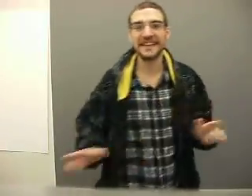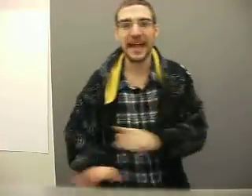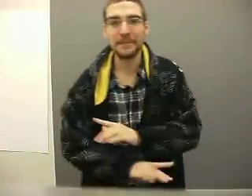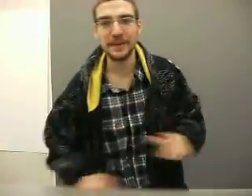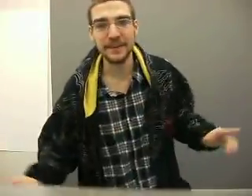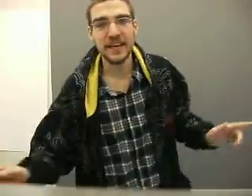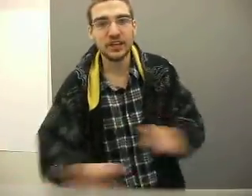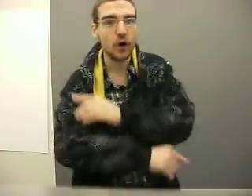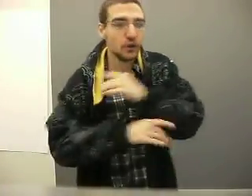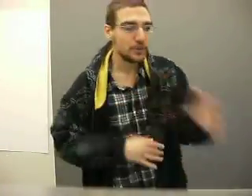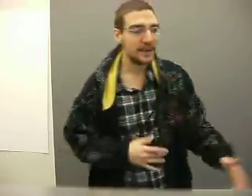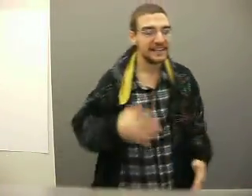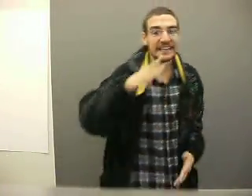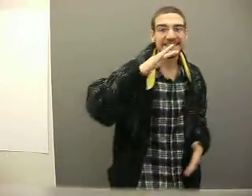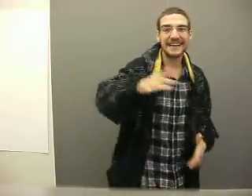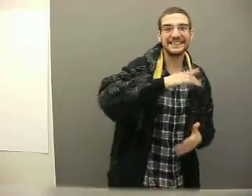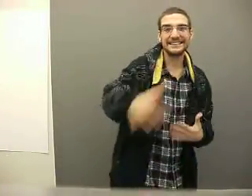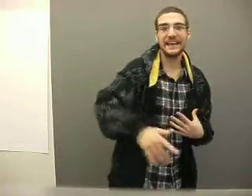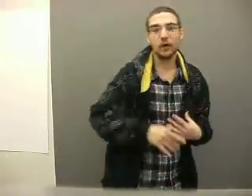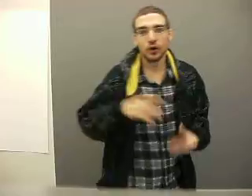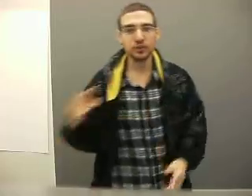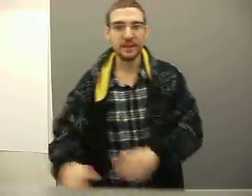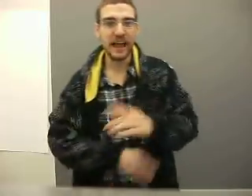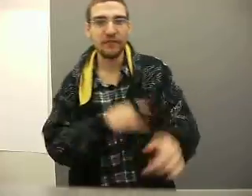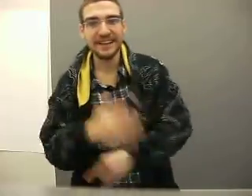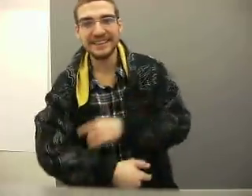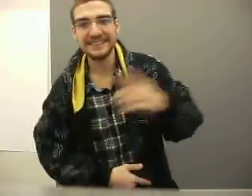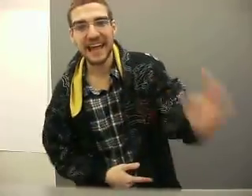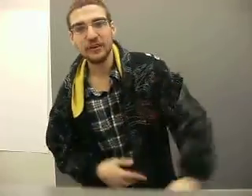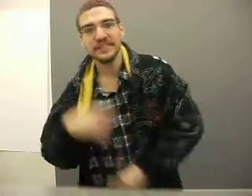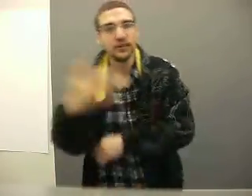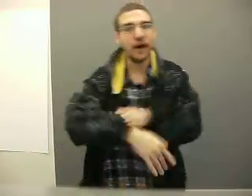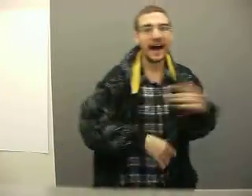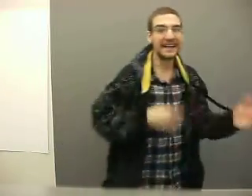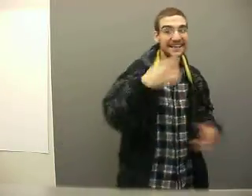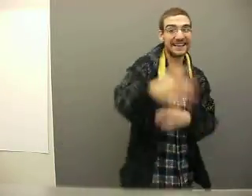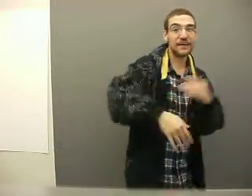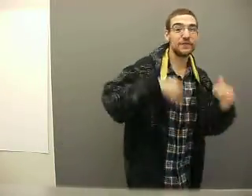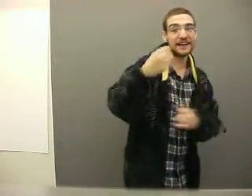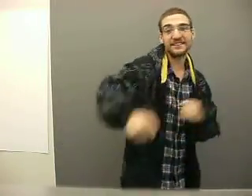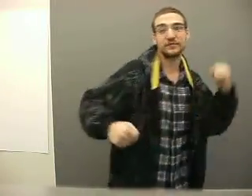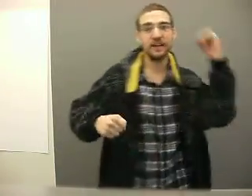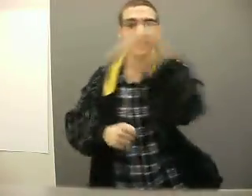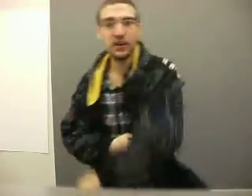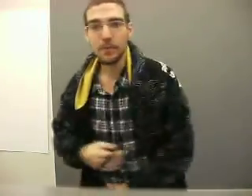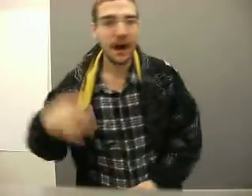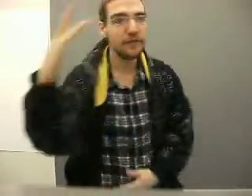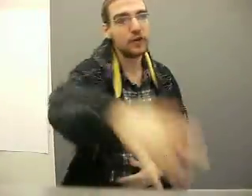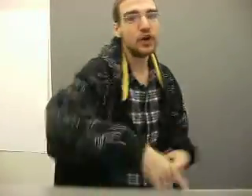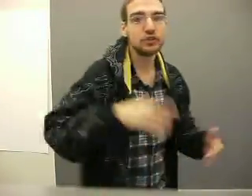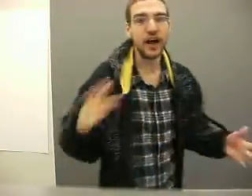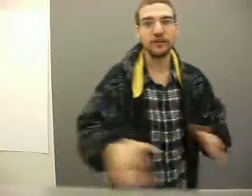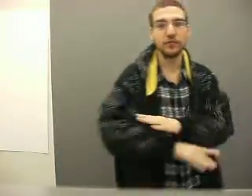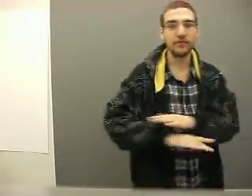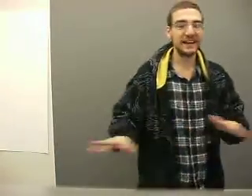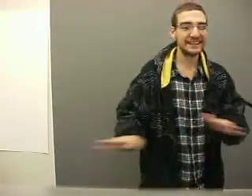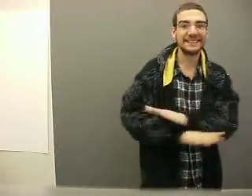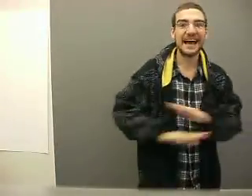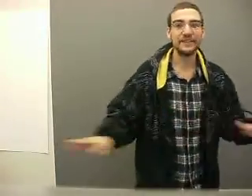can't beat me. Yo. You better check this out. Cause when I wreck these cells. Yo. I kind of get reckless and wreck your mom for trying to run like without a